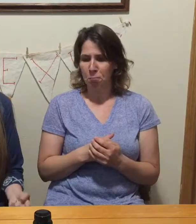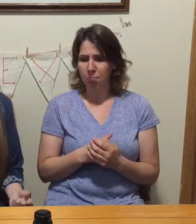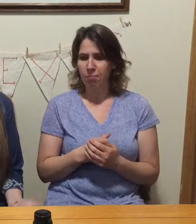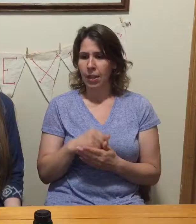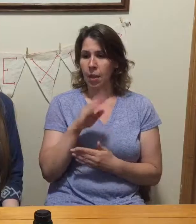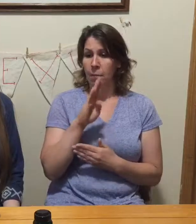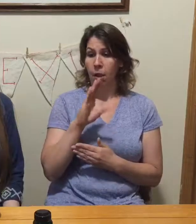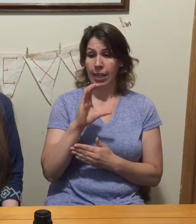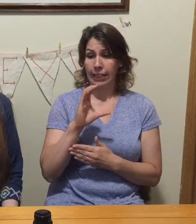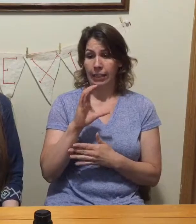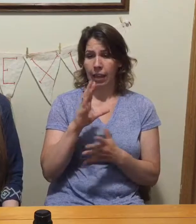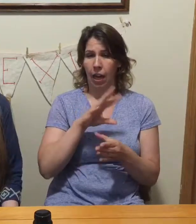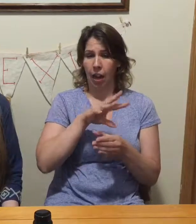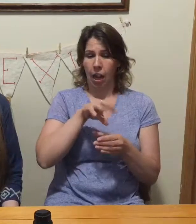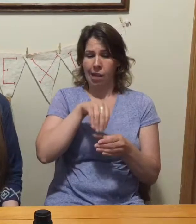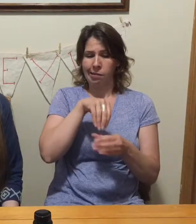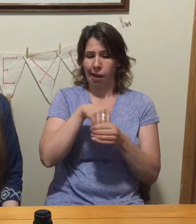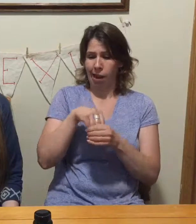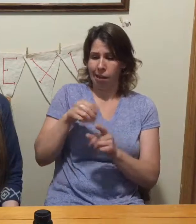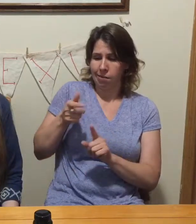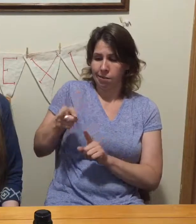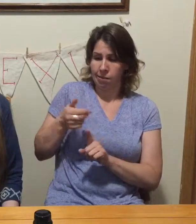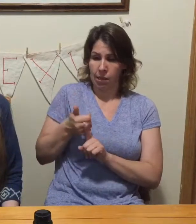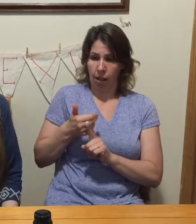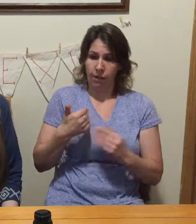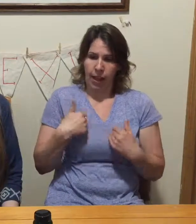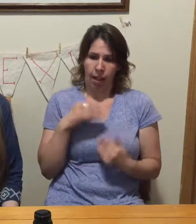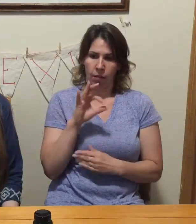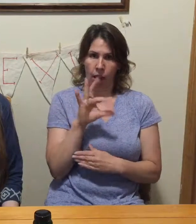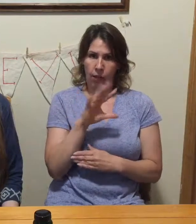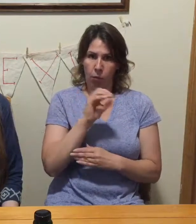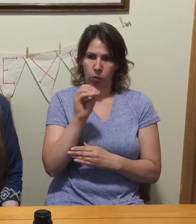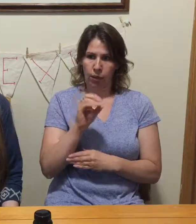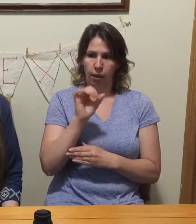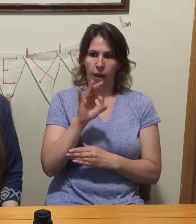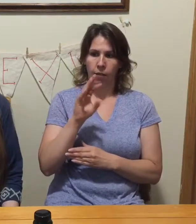BioCleanse contains 95% of the magnesium your body needs.